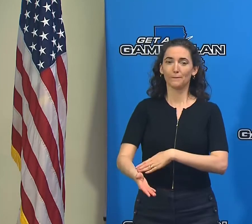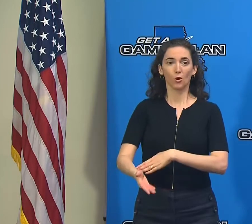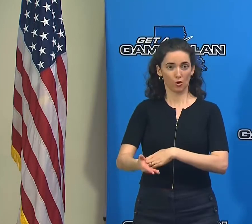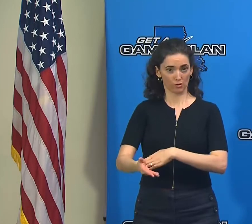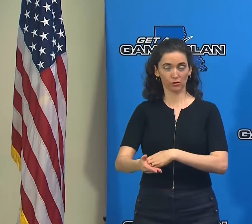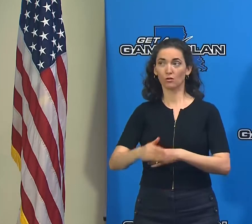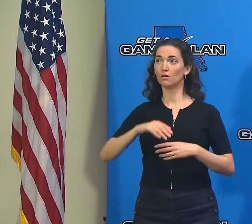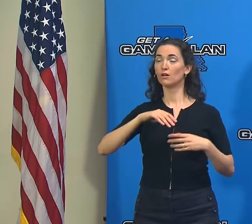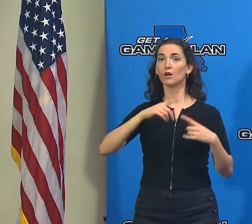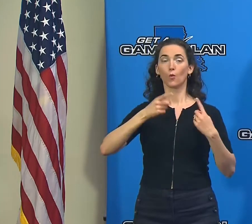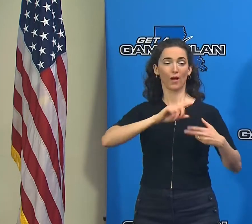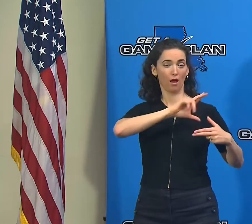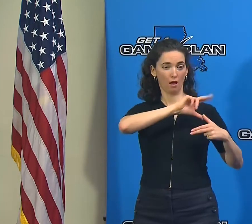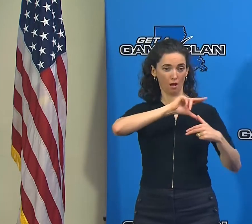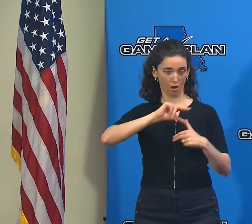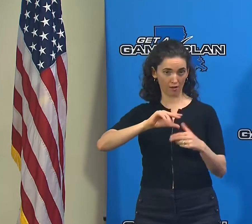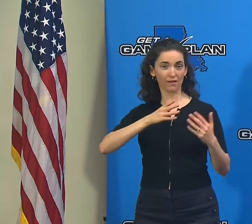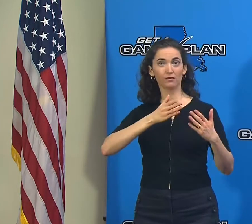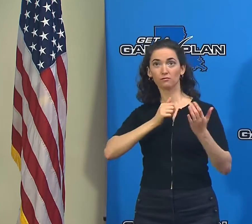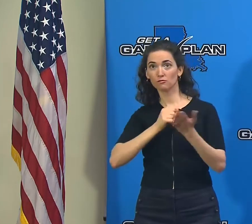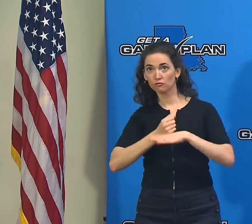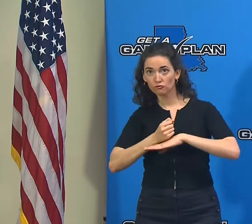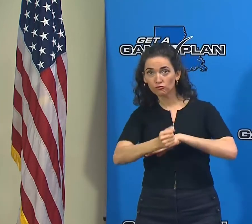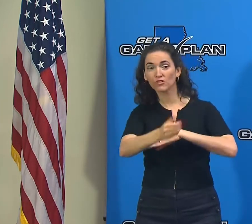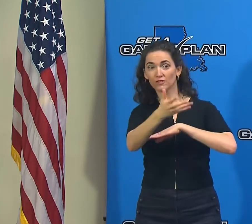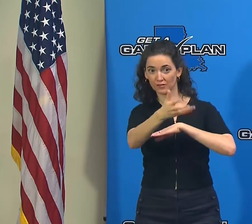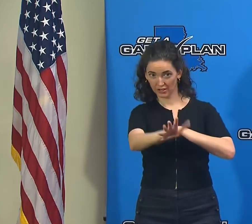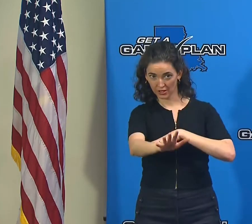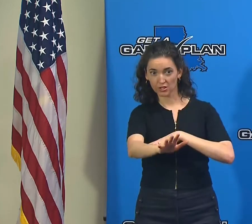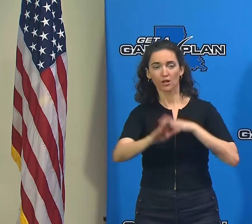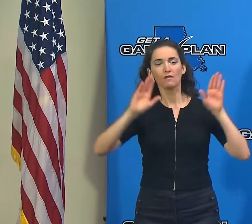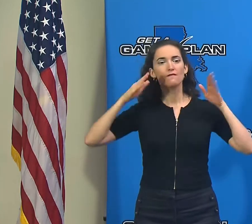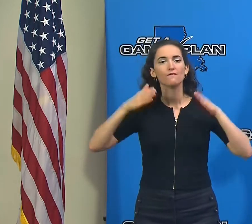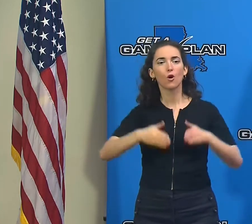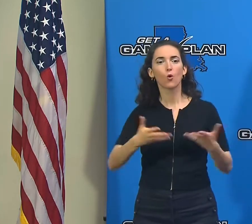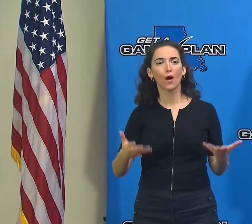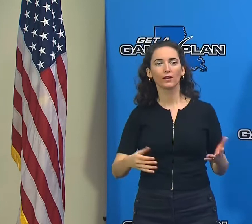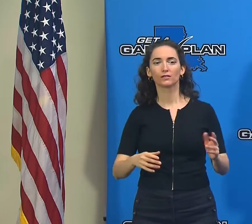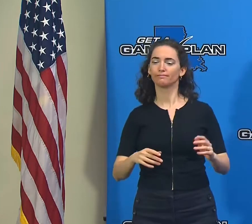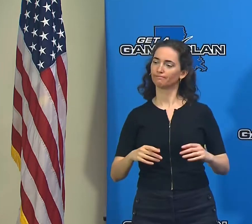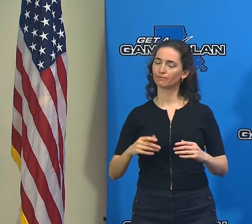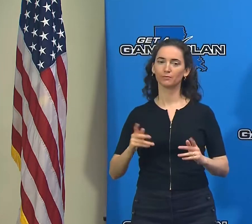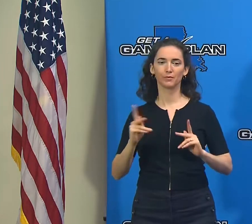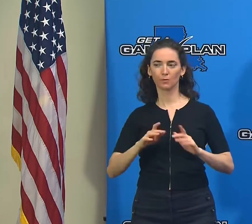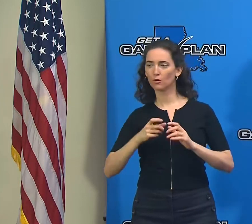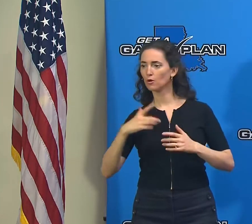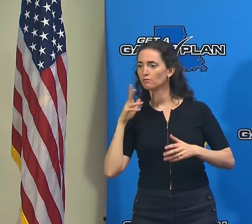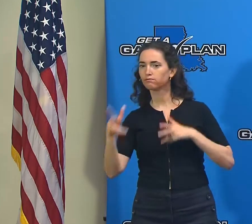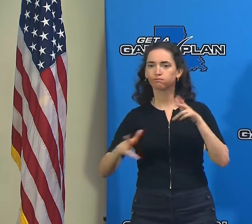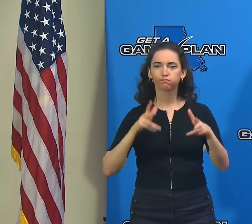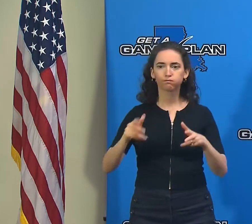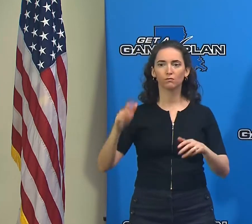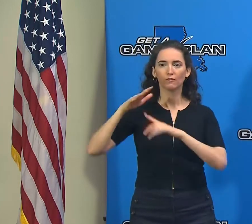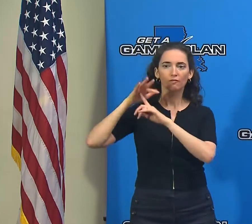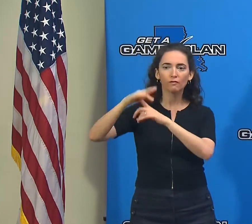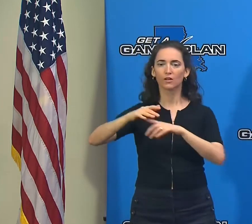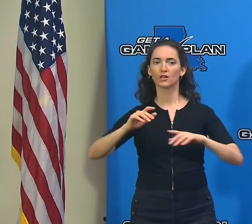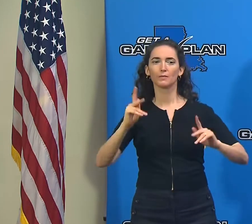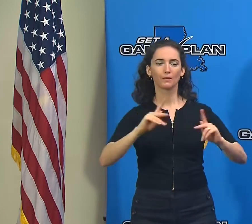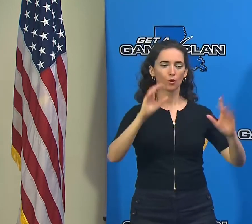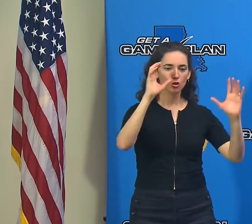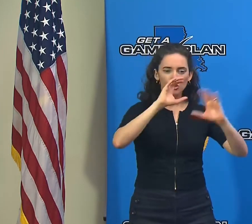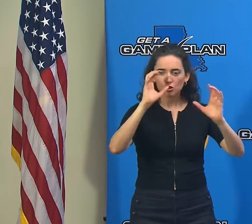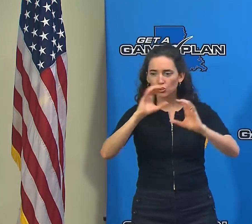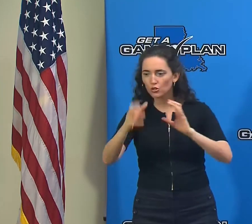the hurricane passed through has been on search and rescue missions, saving lives is the number one